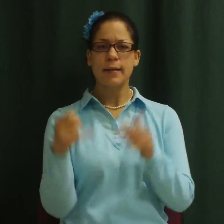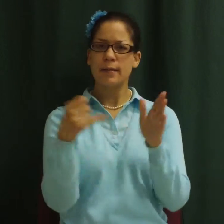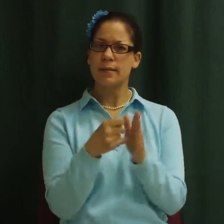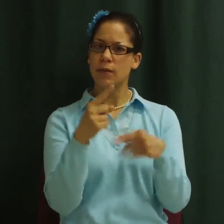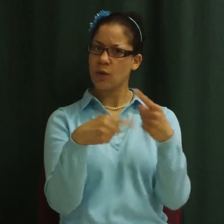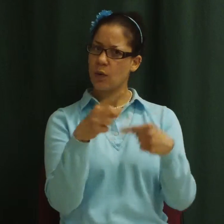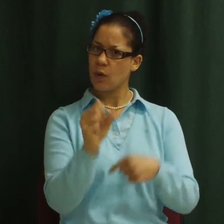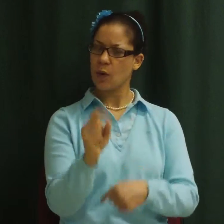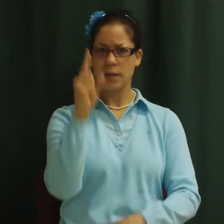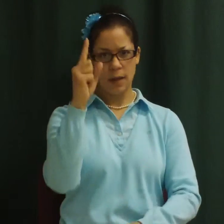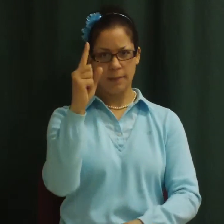cooler.